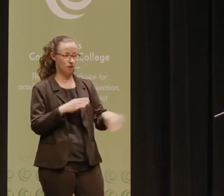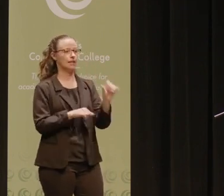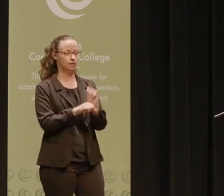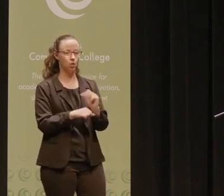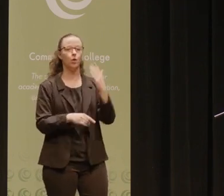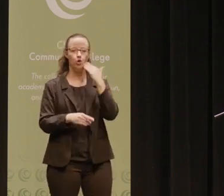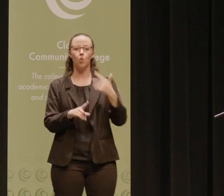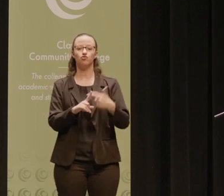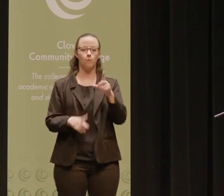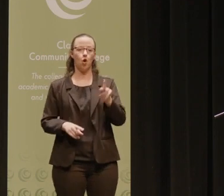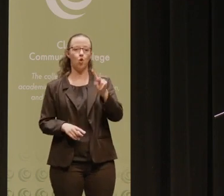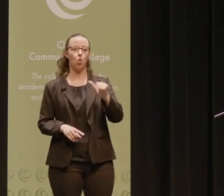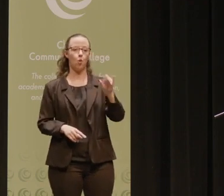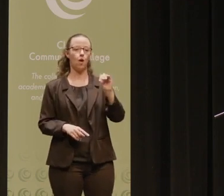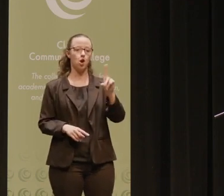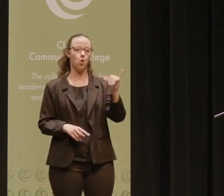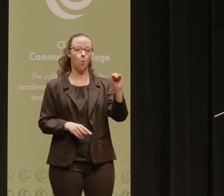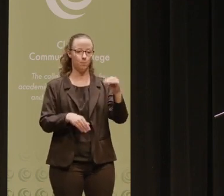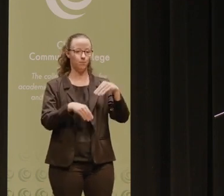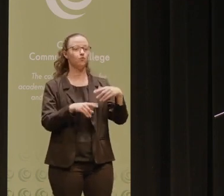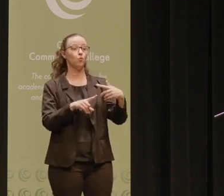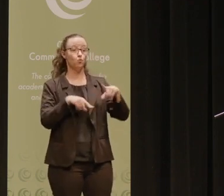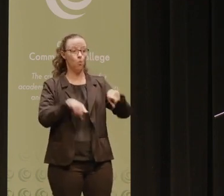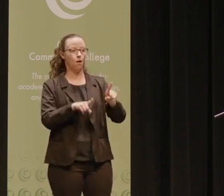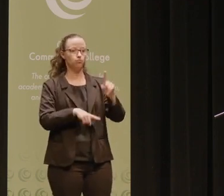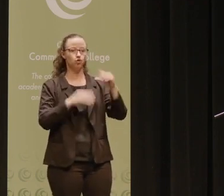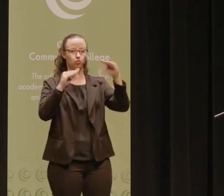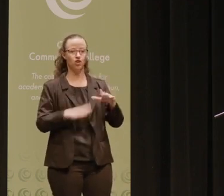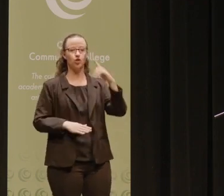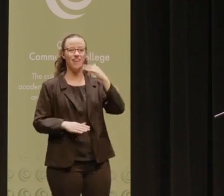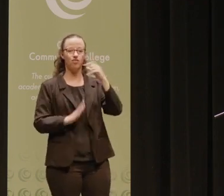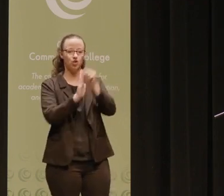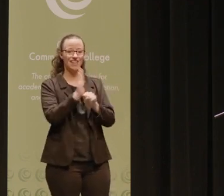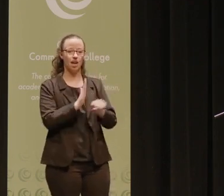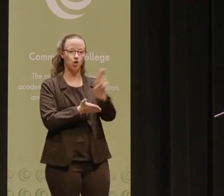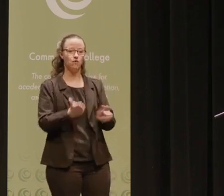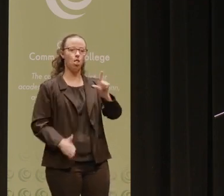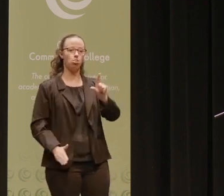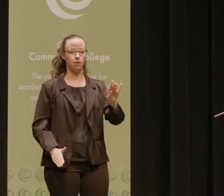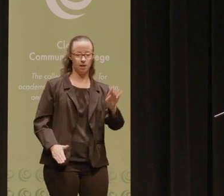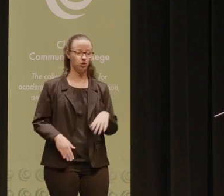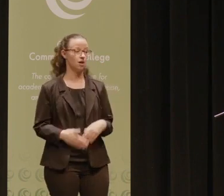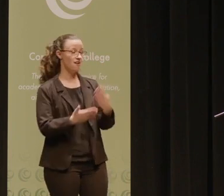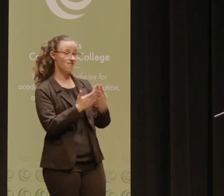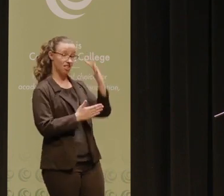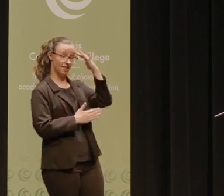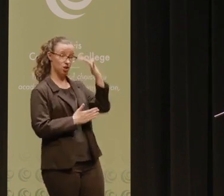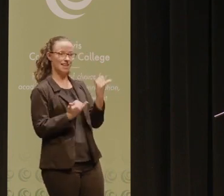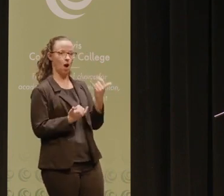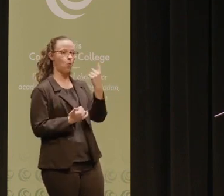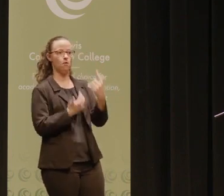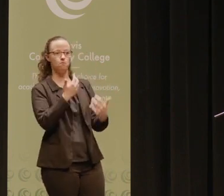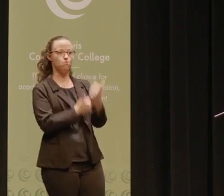Dr. Laura Rendon while she was a professor at Cal State University, Long Beach. Validation theory is now one of the most